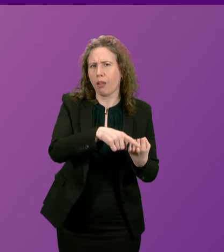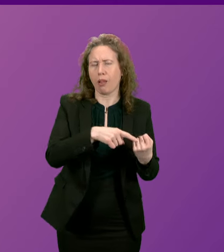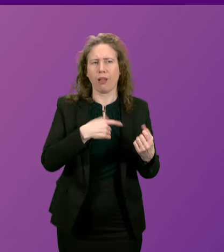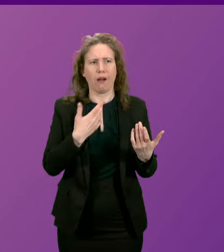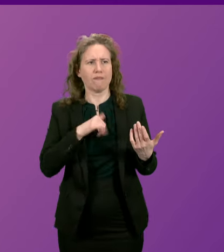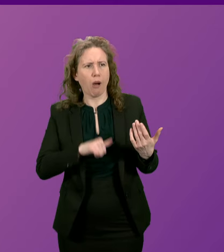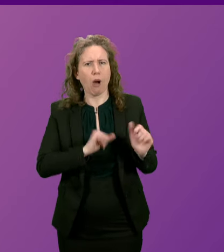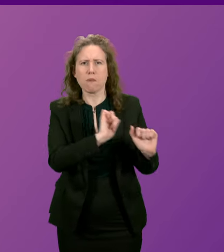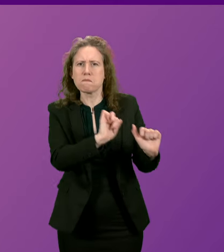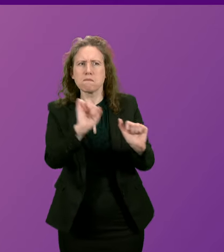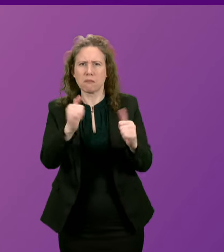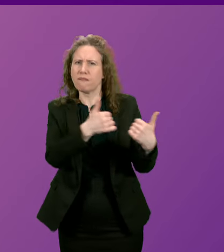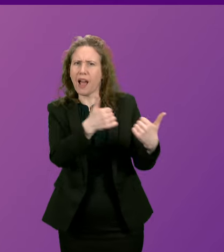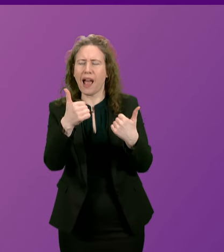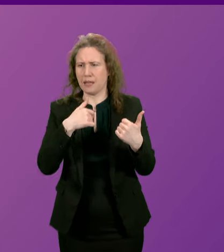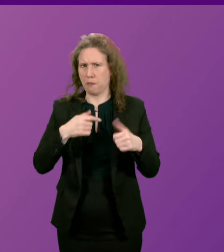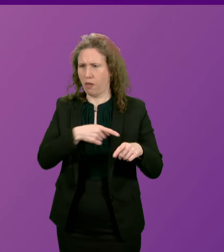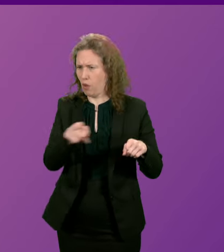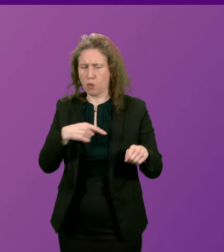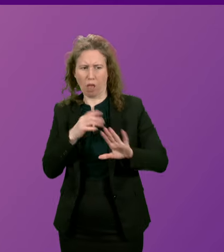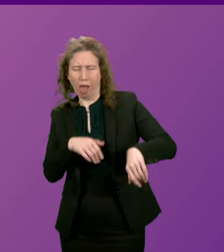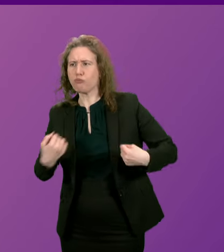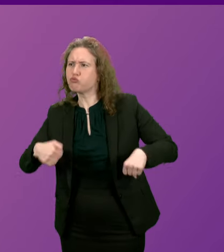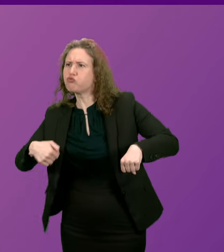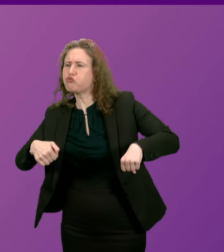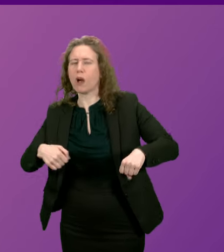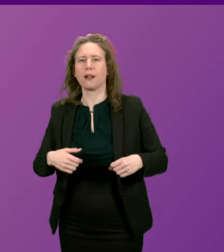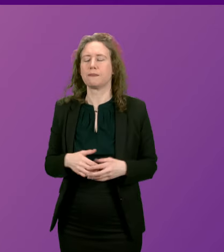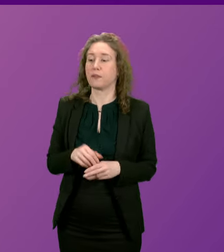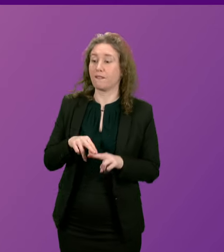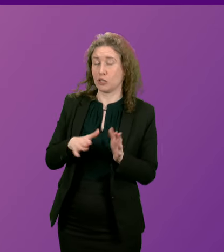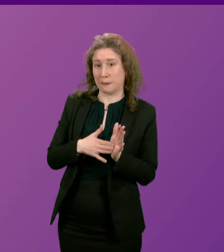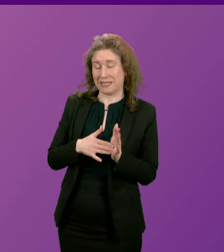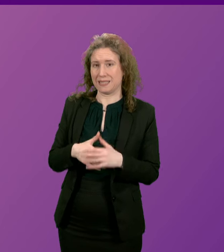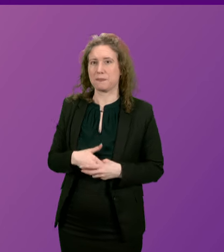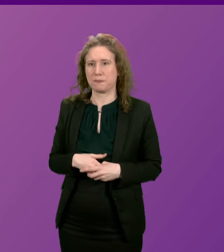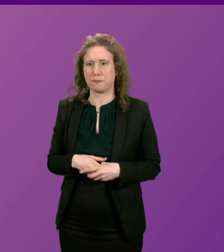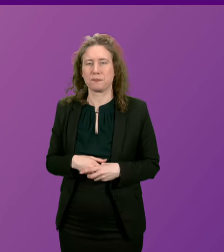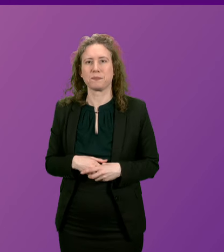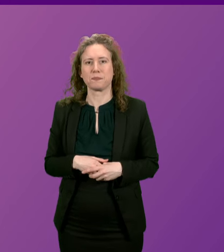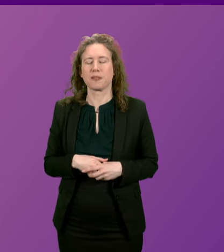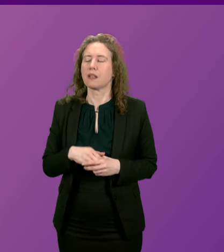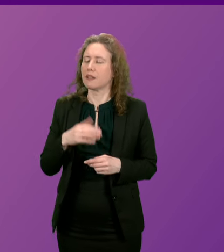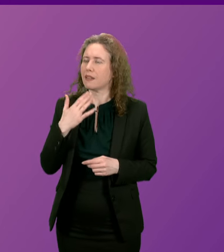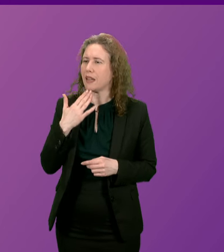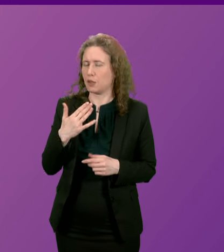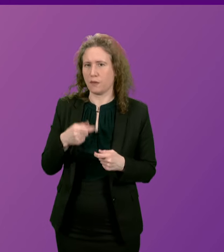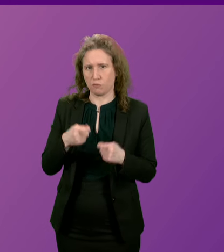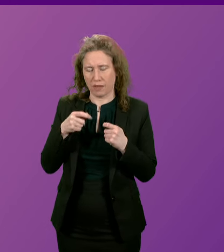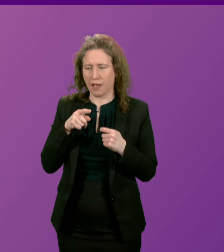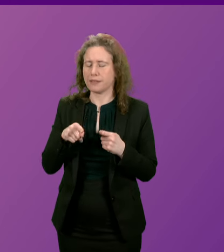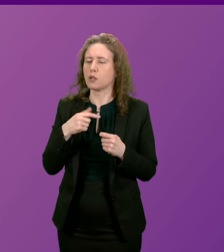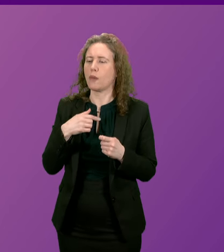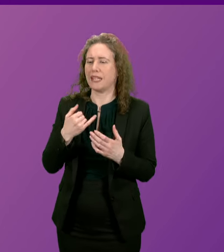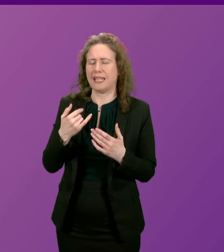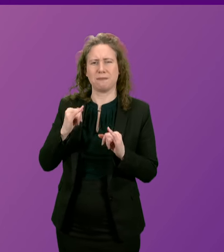work can be done here in scotland first minister presenting officer i do share the concerns of the member regarding